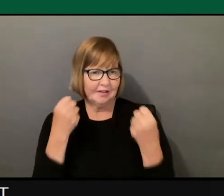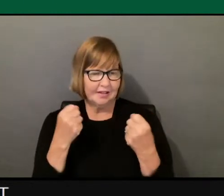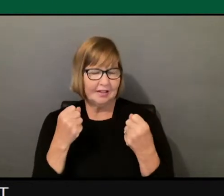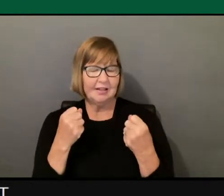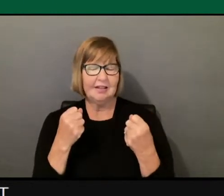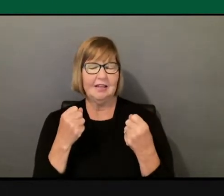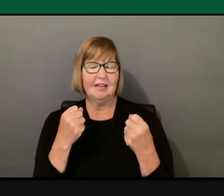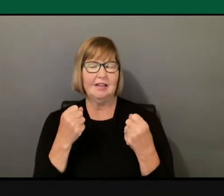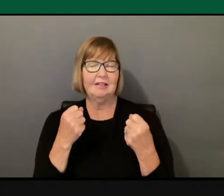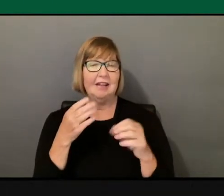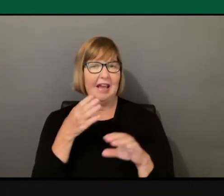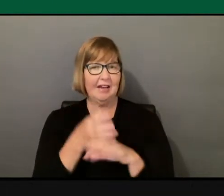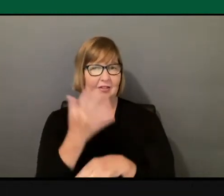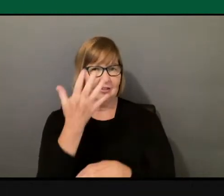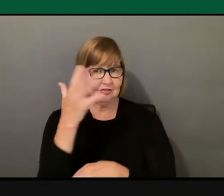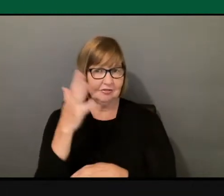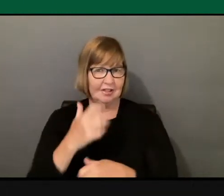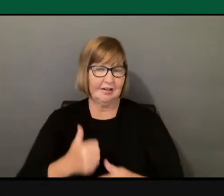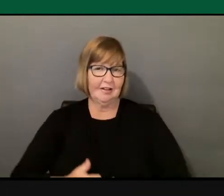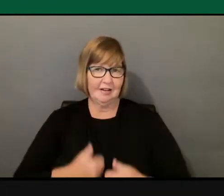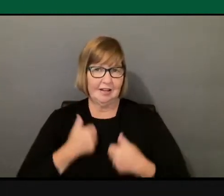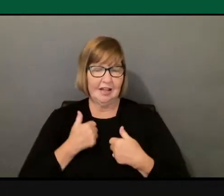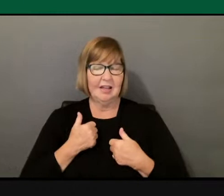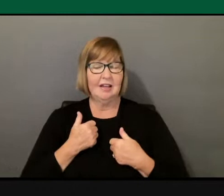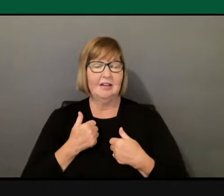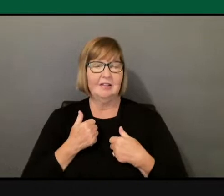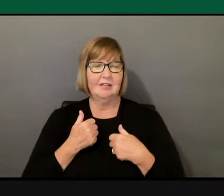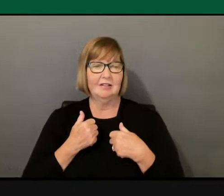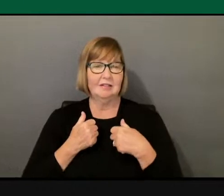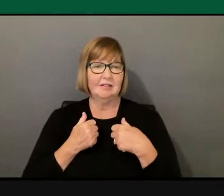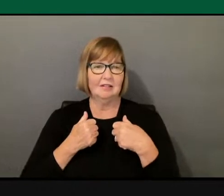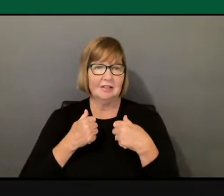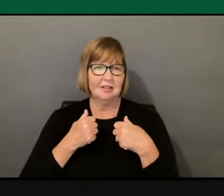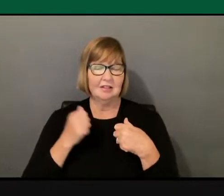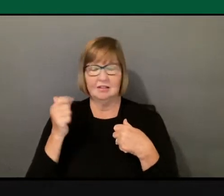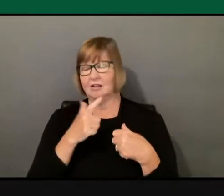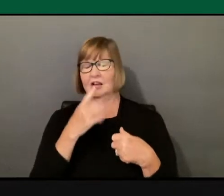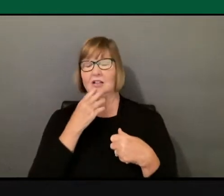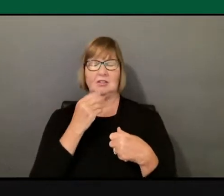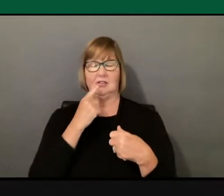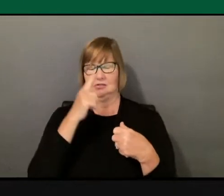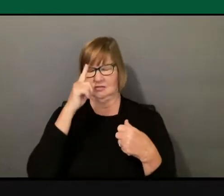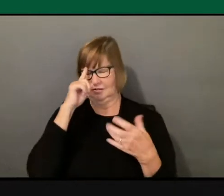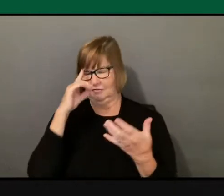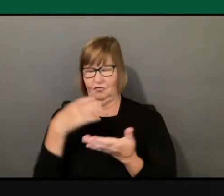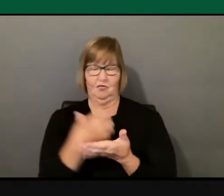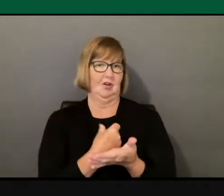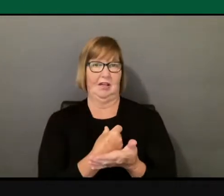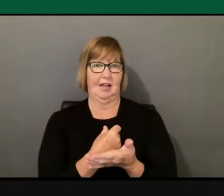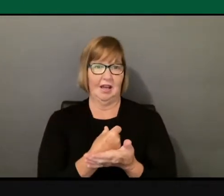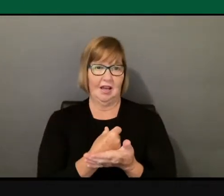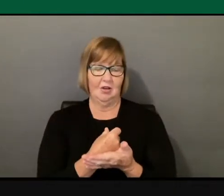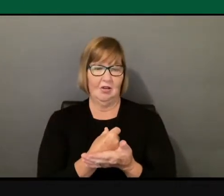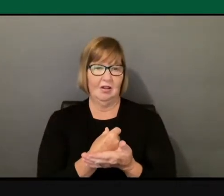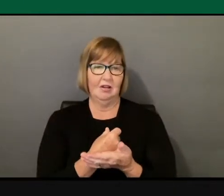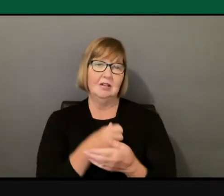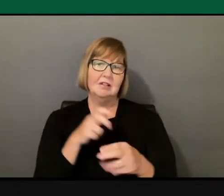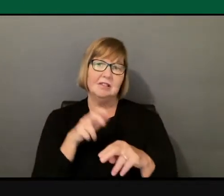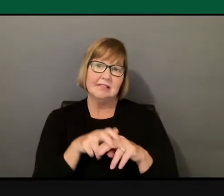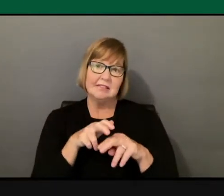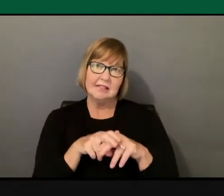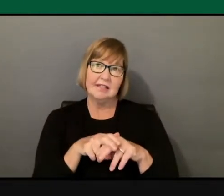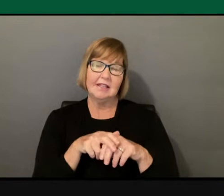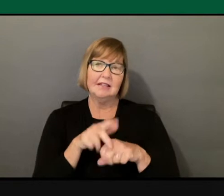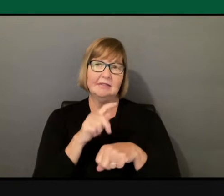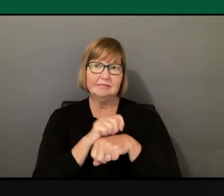Tree of Life murders, the Jews of Sacramento, well, all Jews were really freaked out about the idea that you could just be sitting in your sanctuary praying